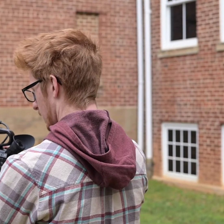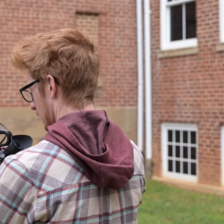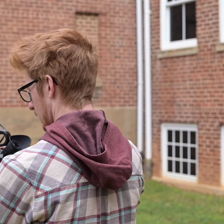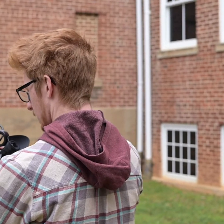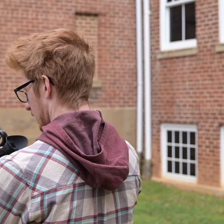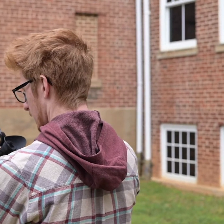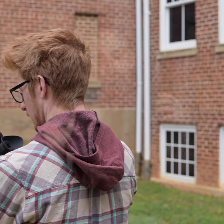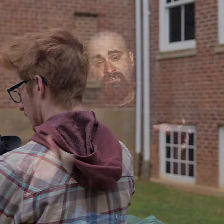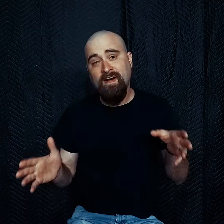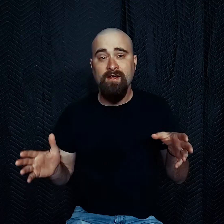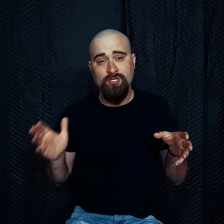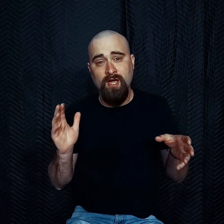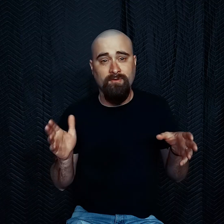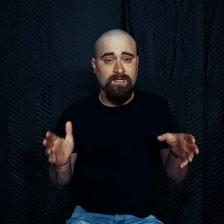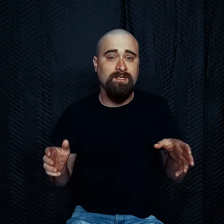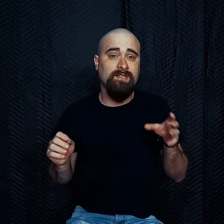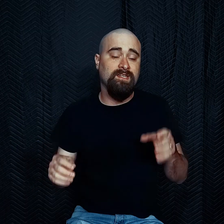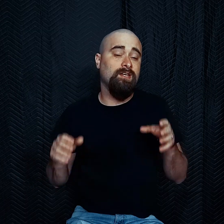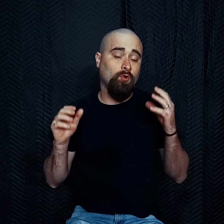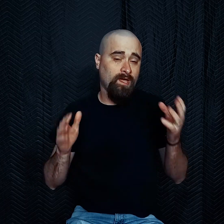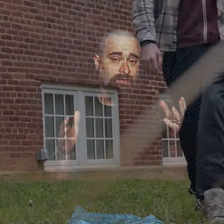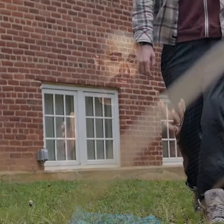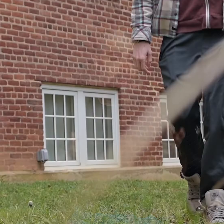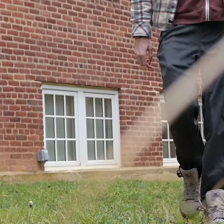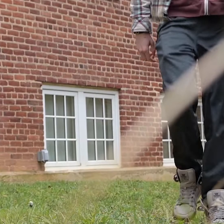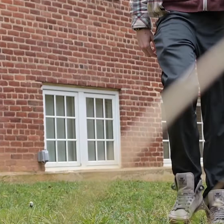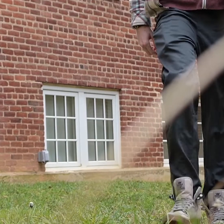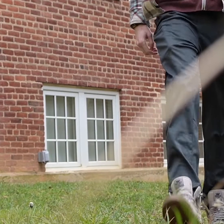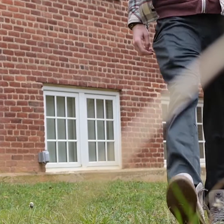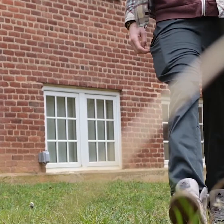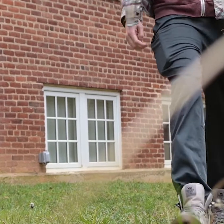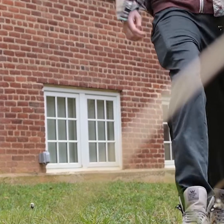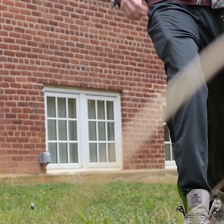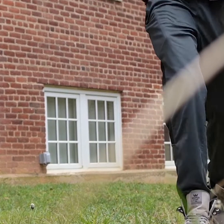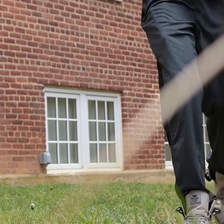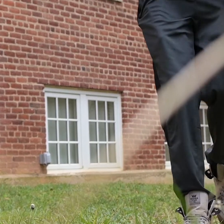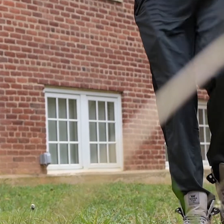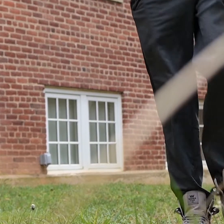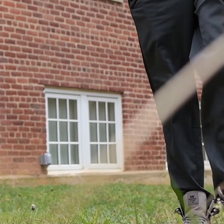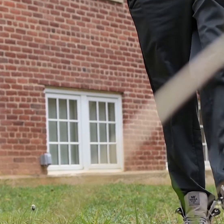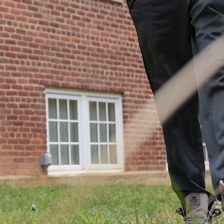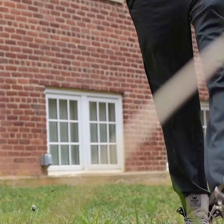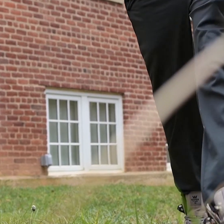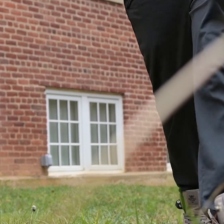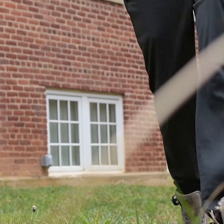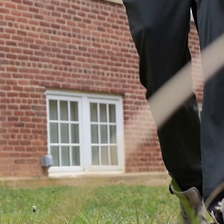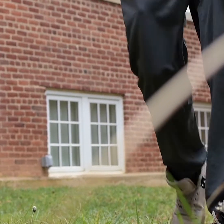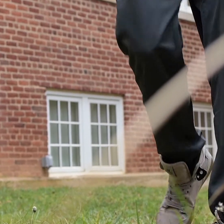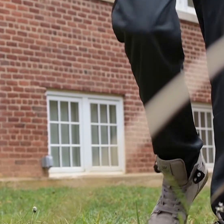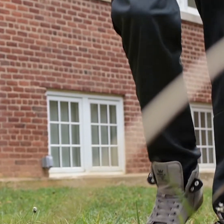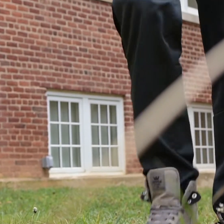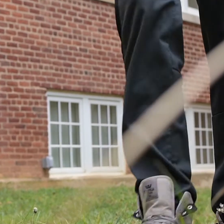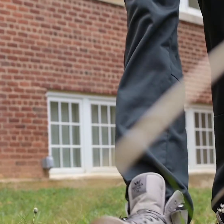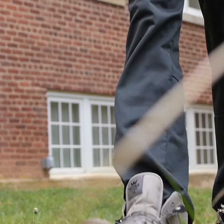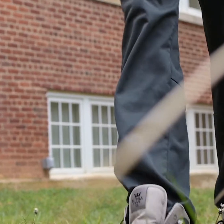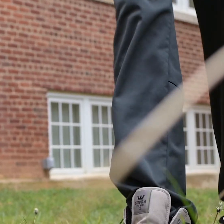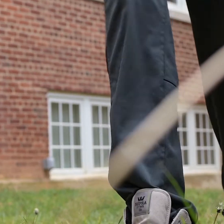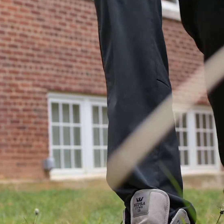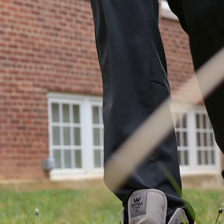things together. The final shot you'll need is a creative shot. Now this can be something from way down low shooting up. It can be something that's being shot through some kind